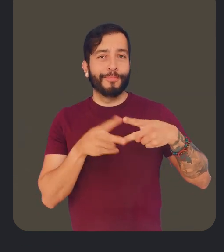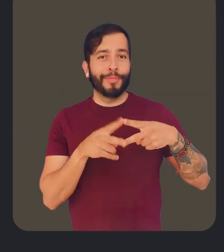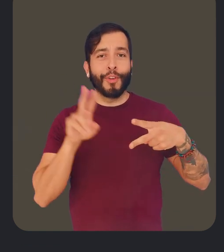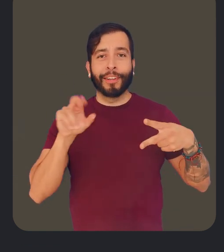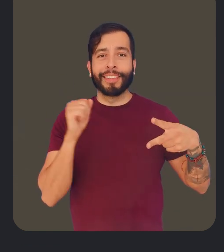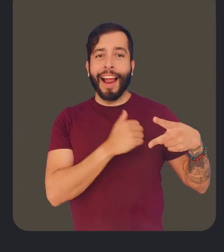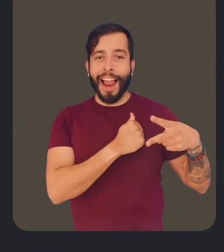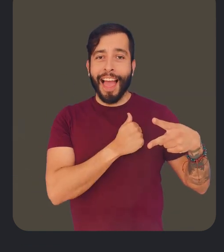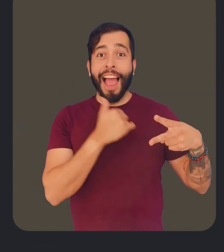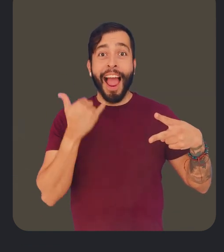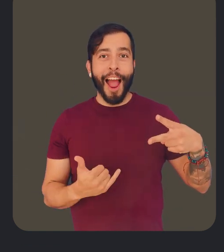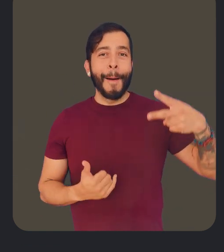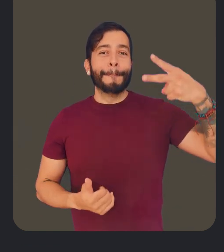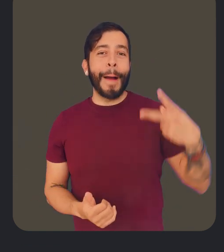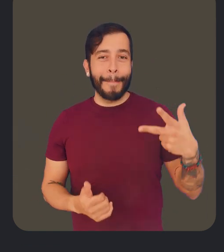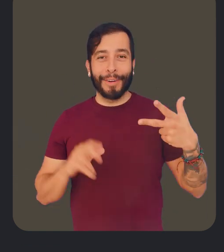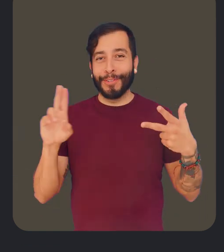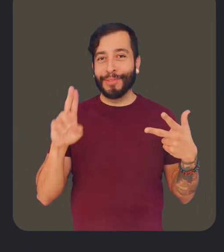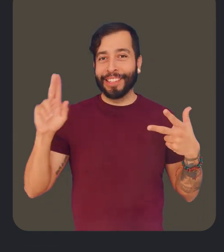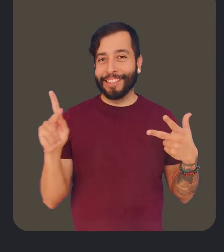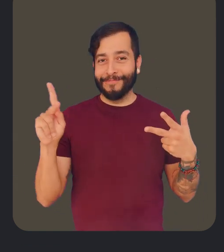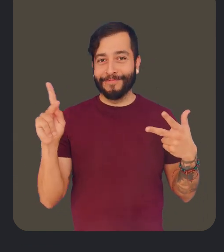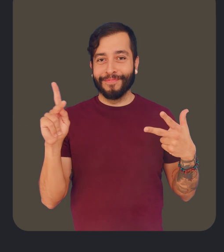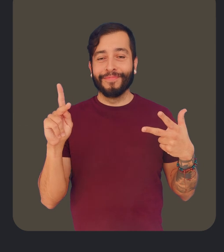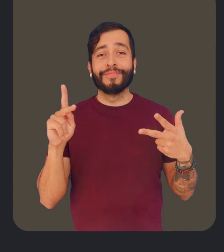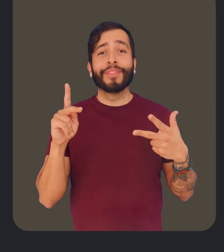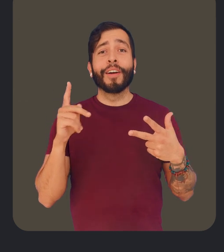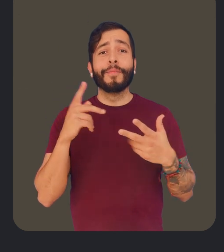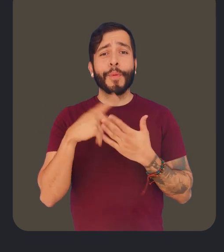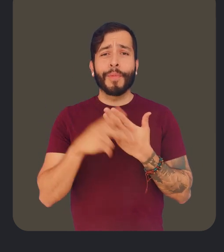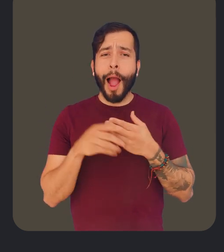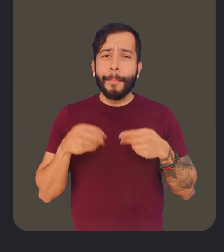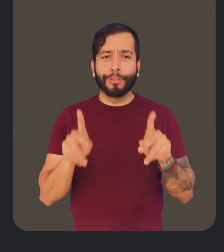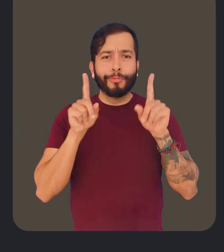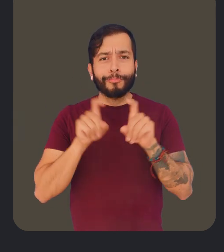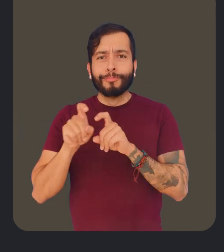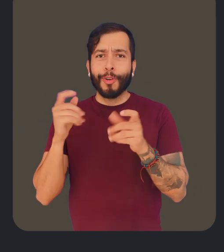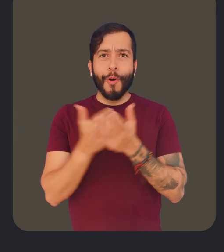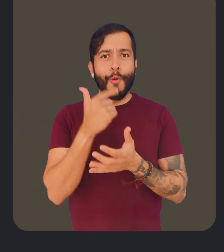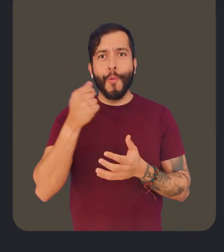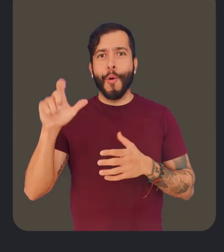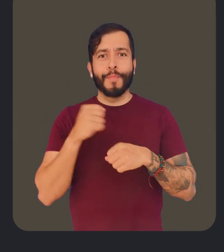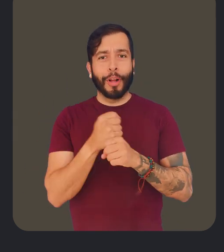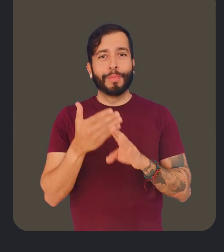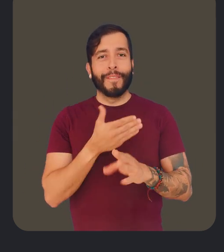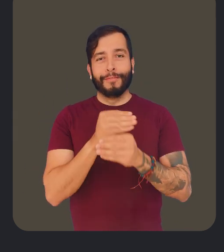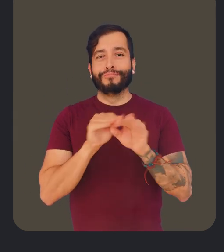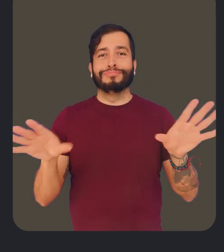U.S. and Canada. Now, we're expanding to the United Kingdom. Accessibility Trusted Testers have the opportunity to try out new Google products